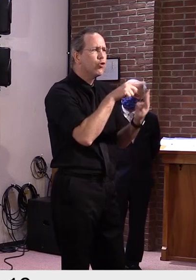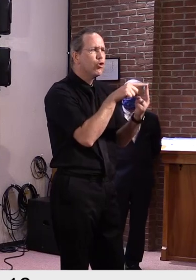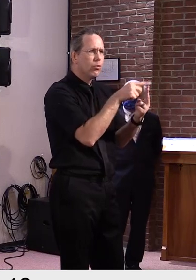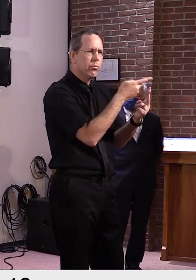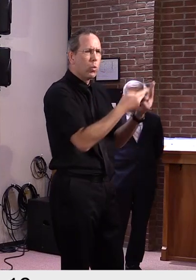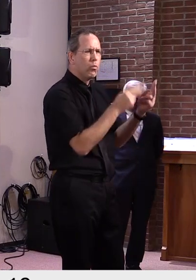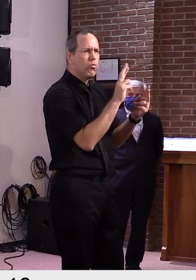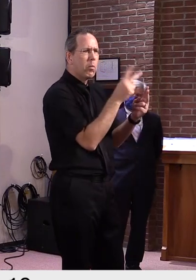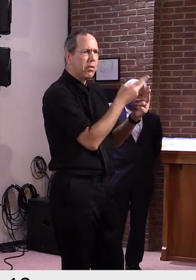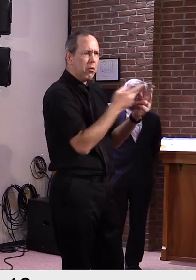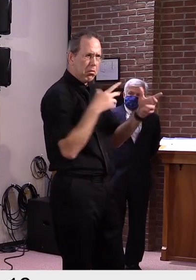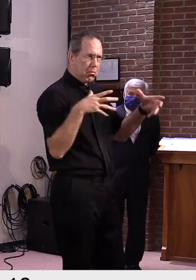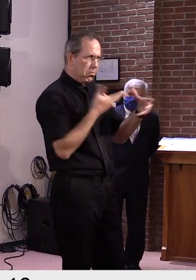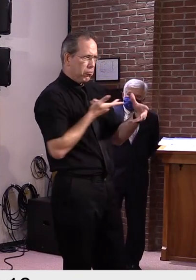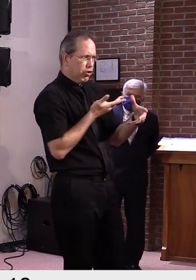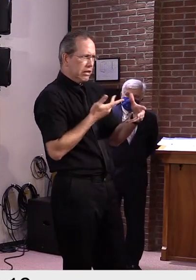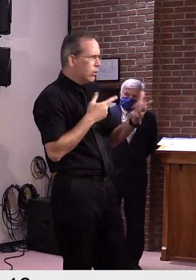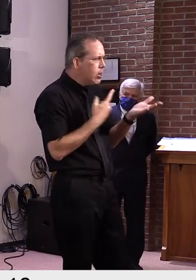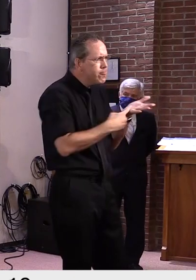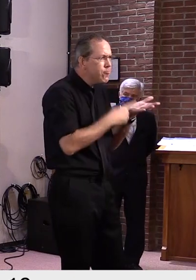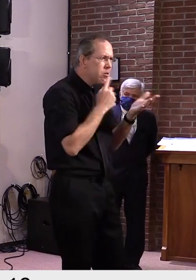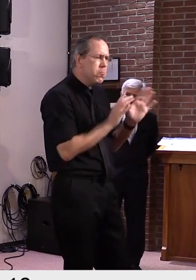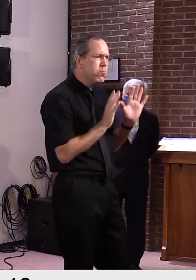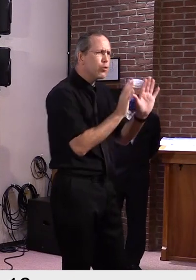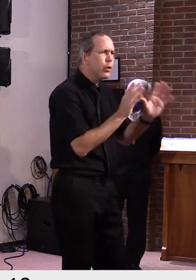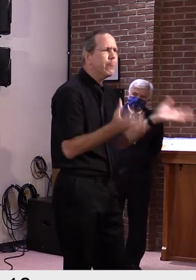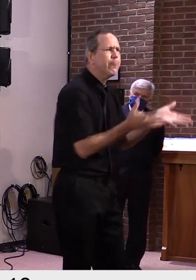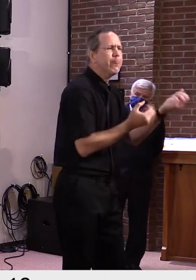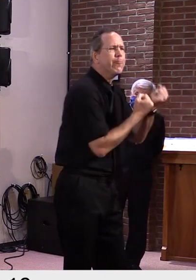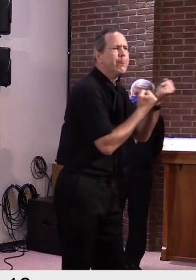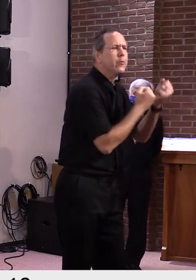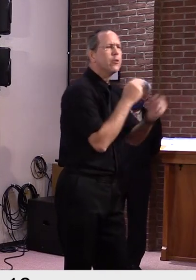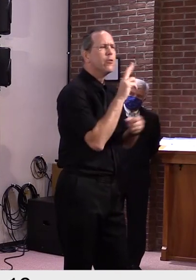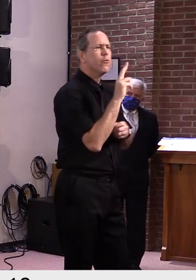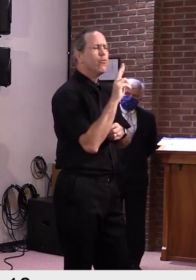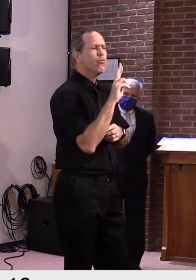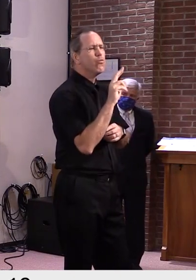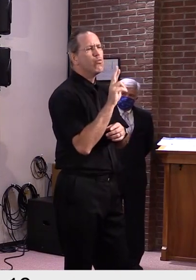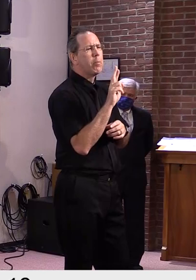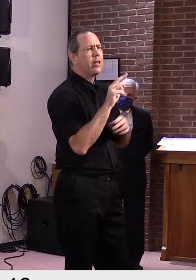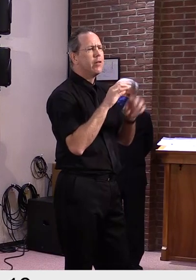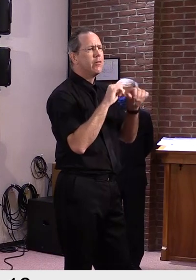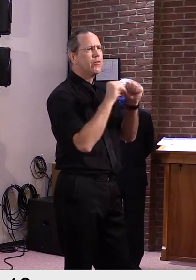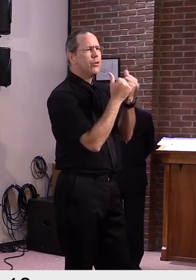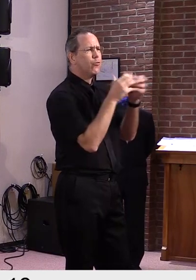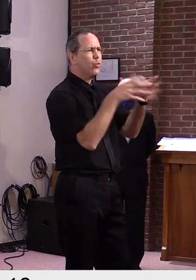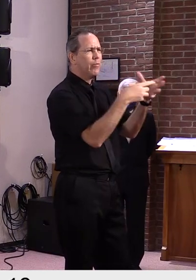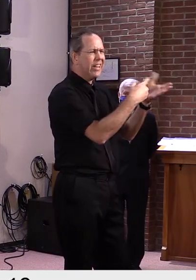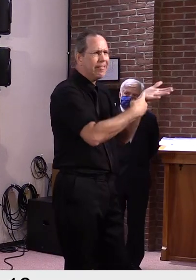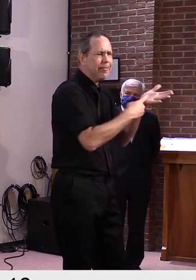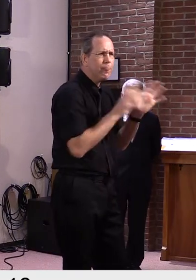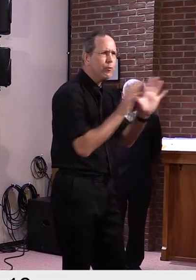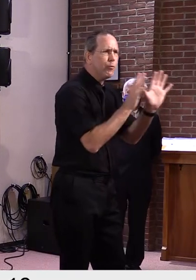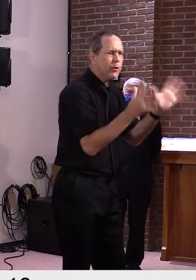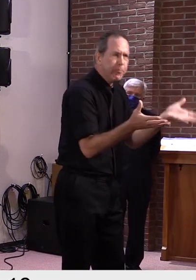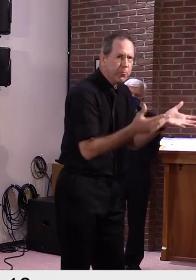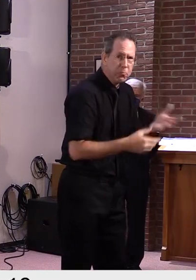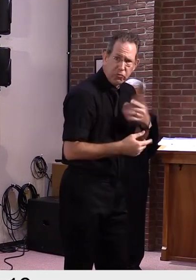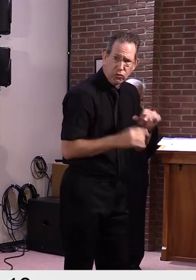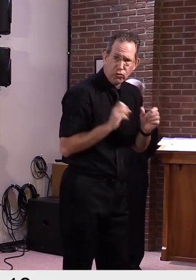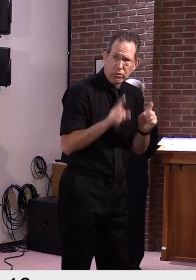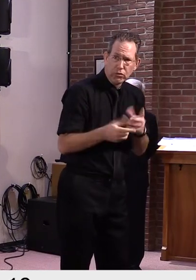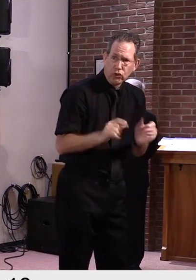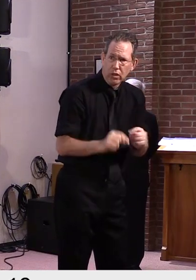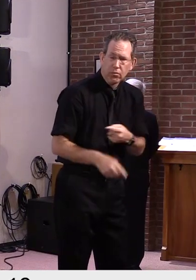about what we think we need as states, more flexibility, more resources, some